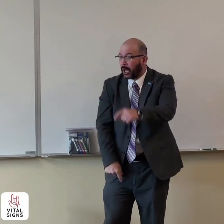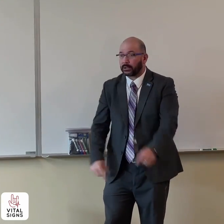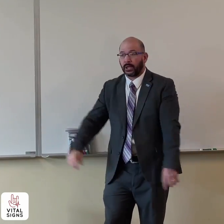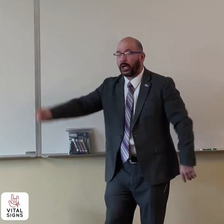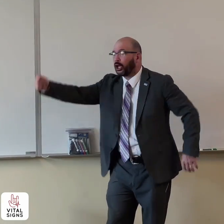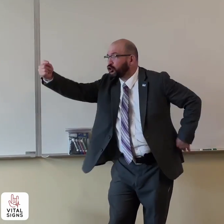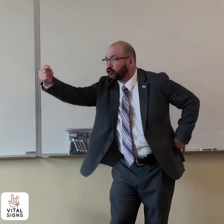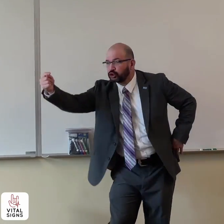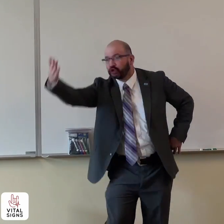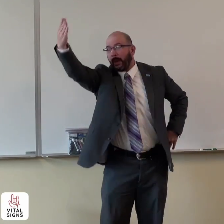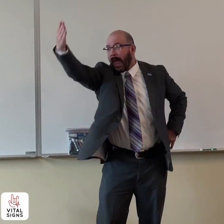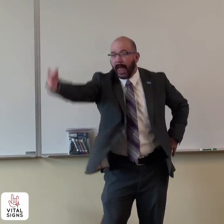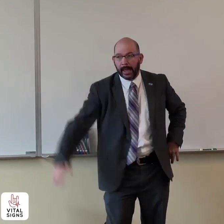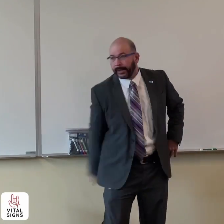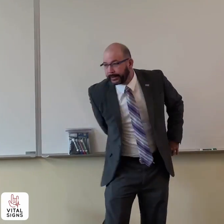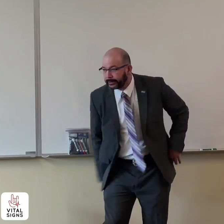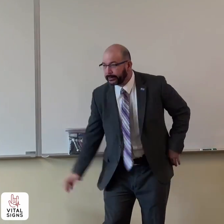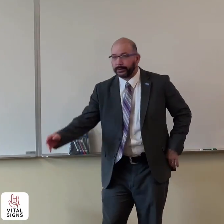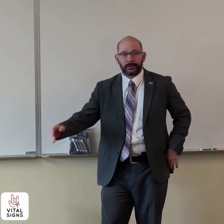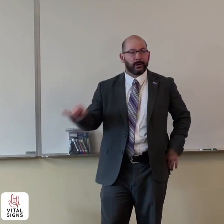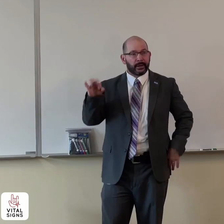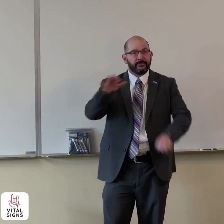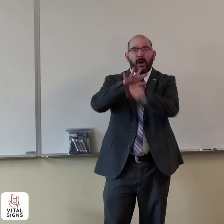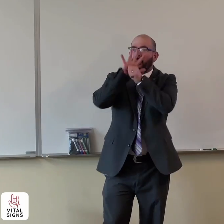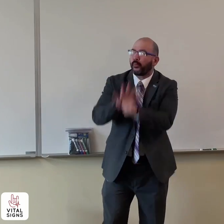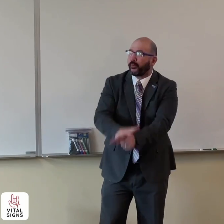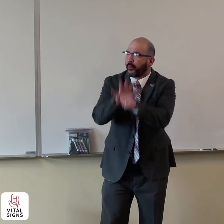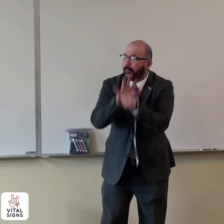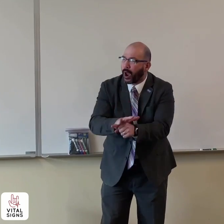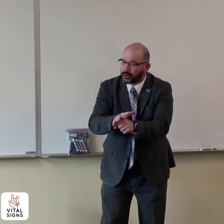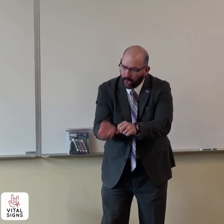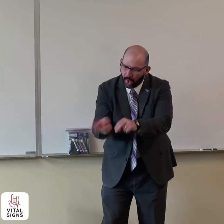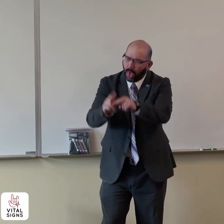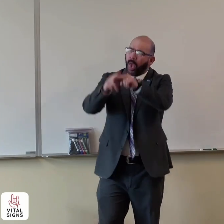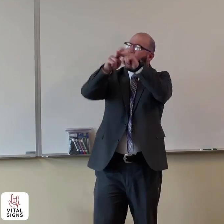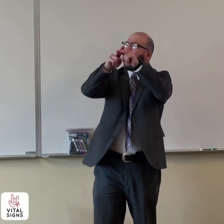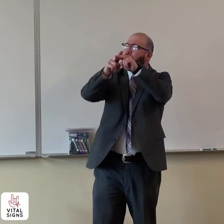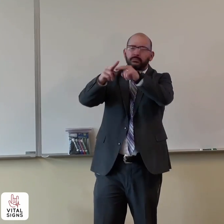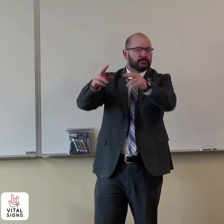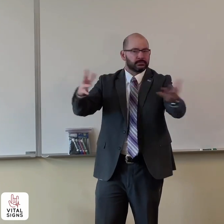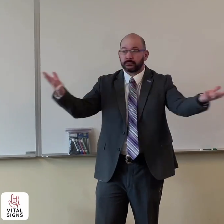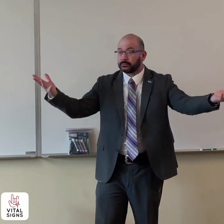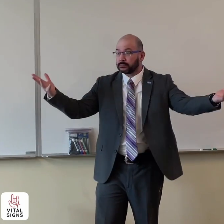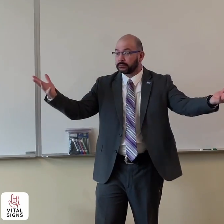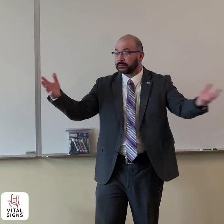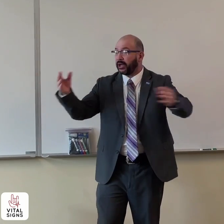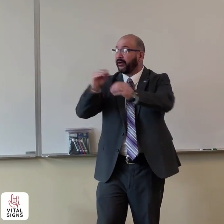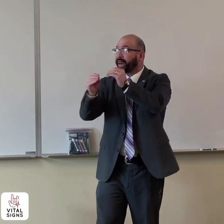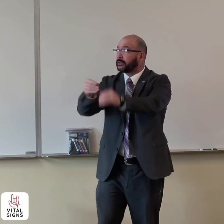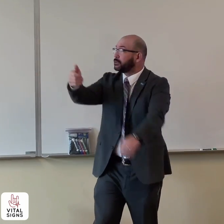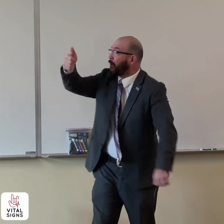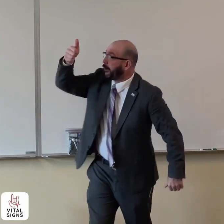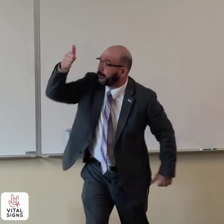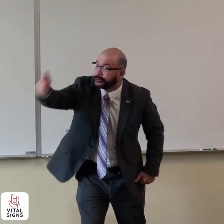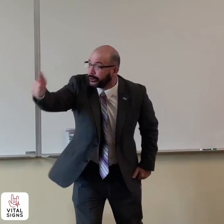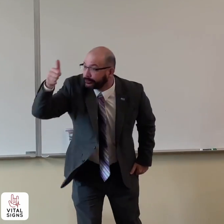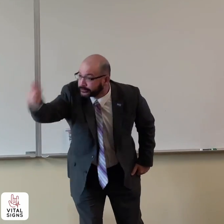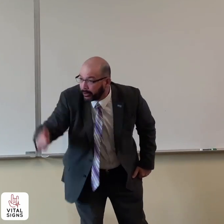If you can't fix it, too bad. If there's pressure and it's building up on you, fix that